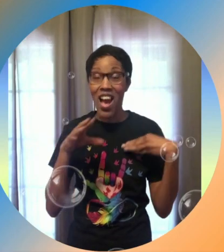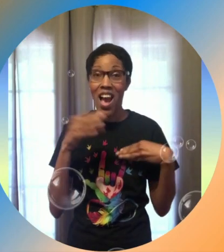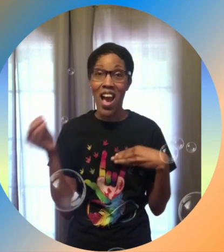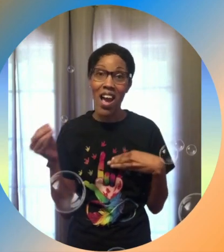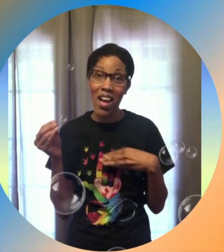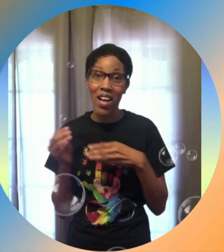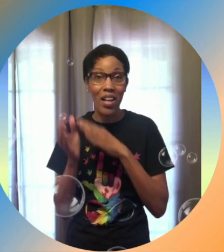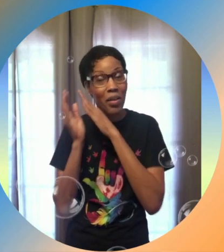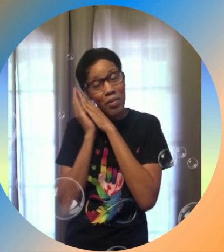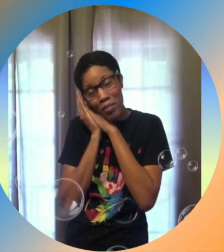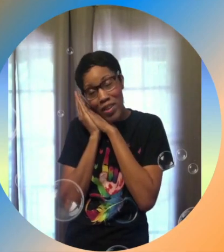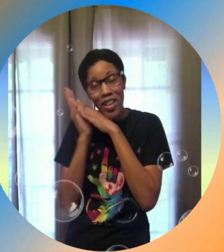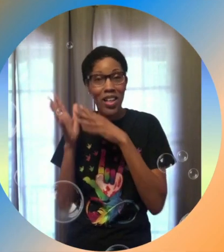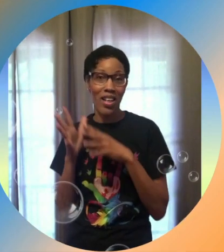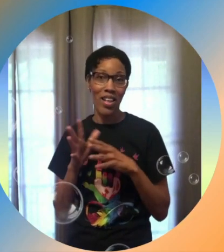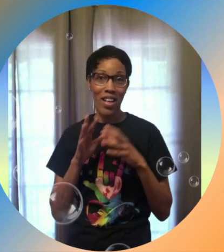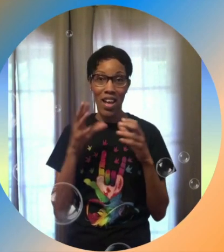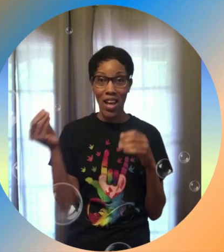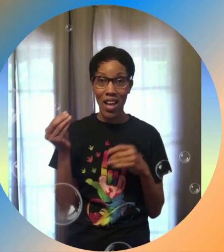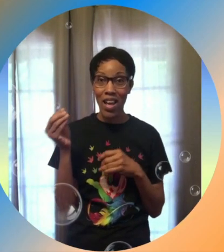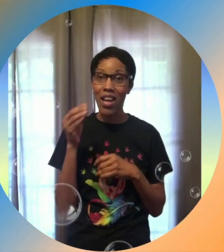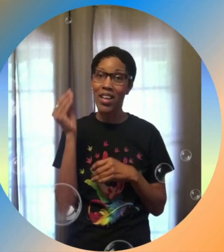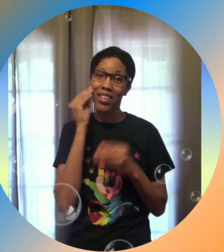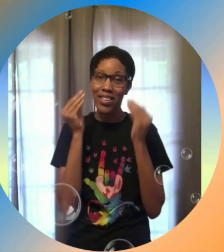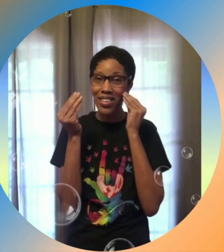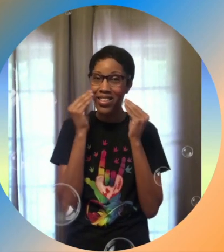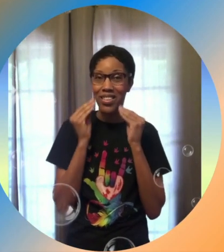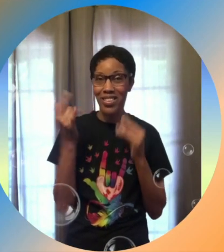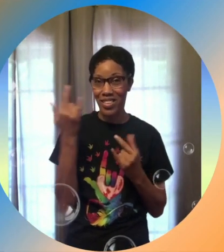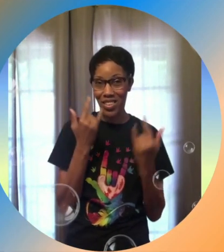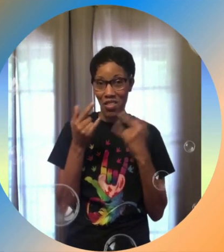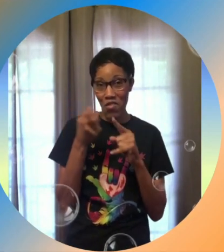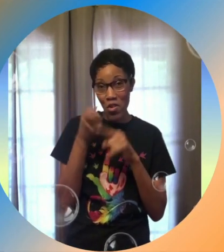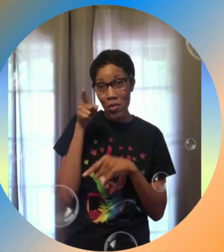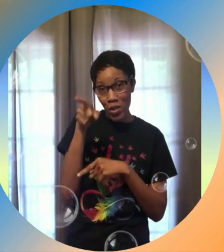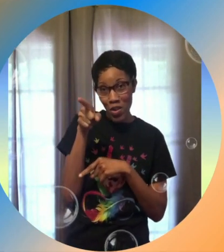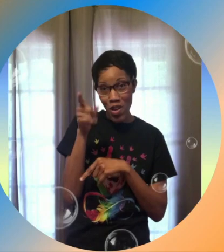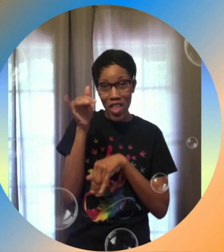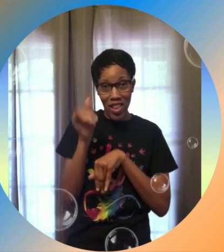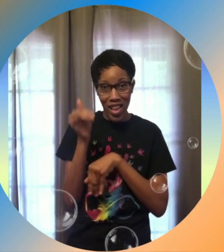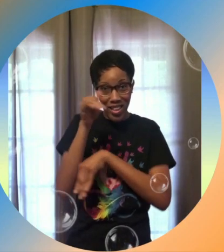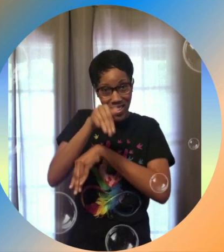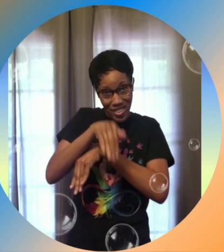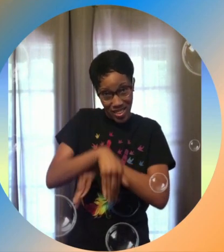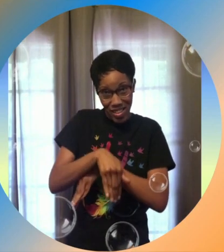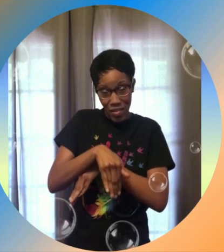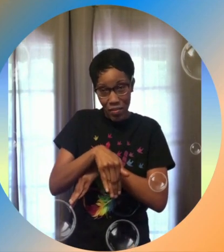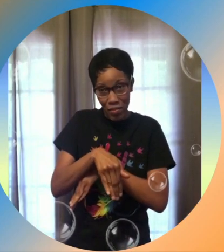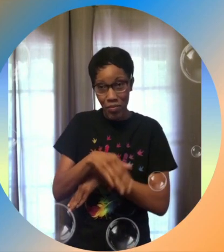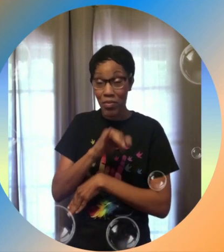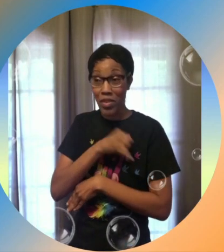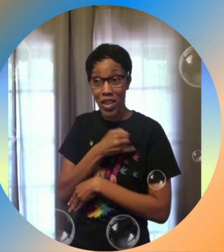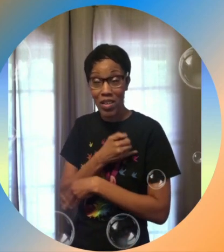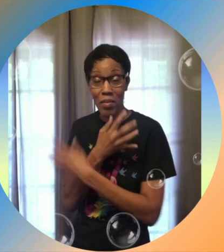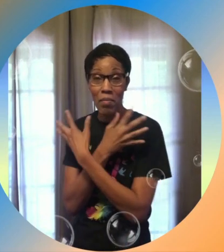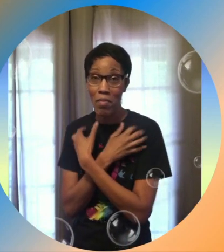and three kisses too that's what I'll wear tonight Jessie bear what will you wear